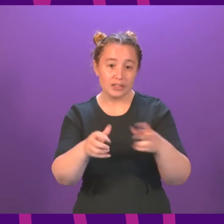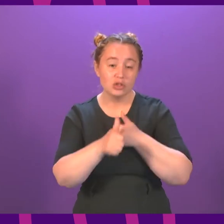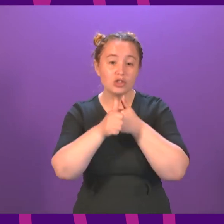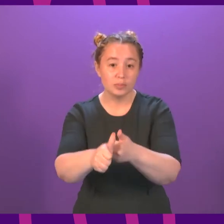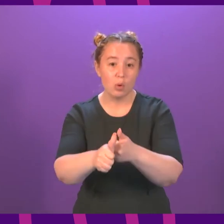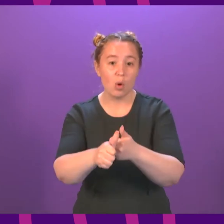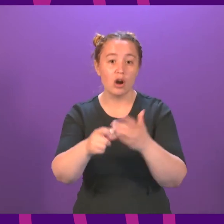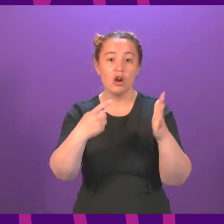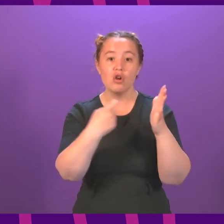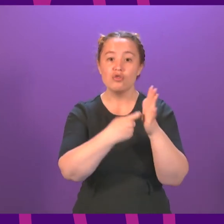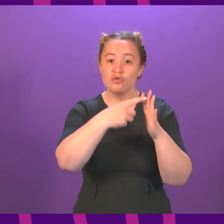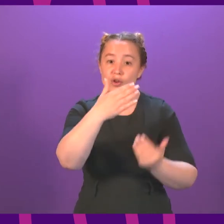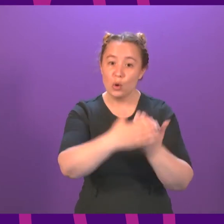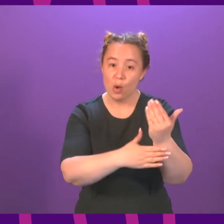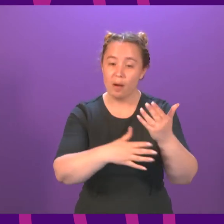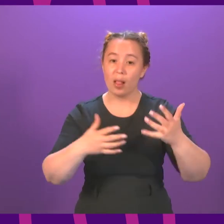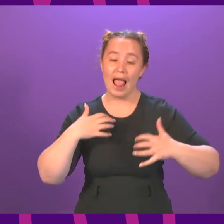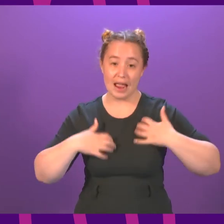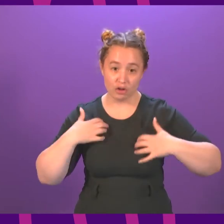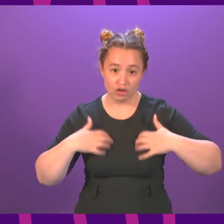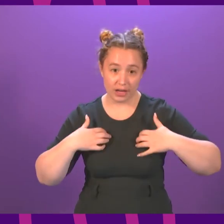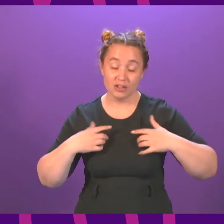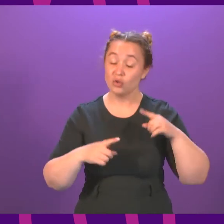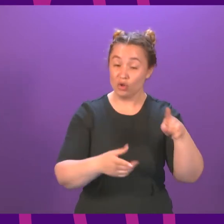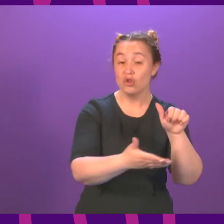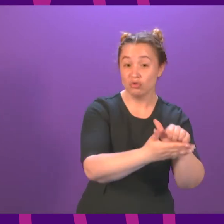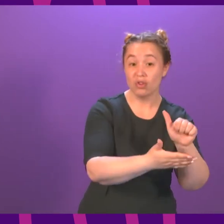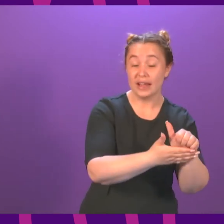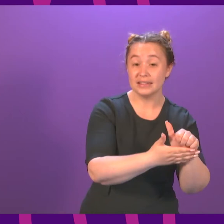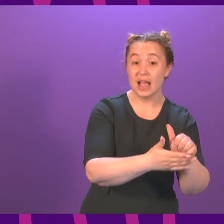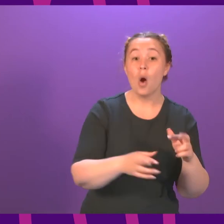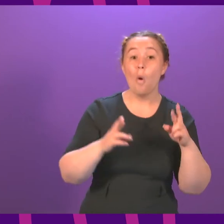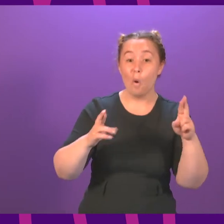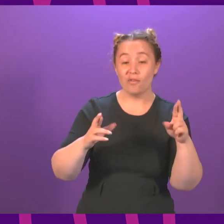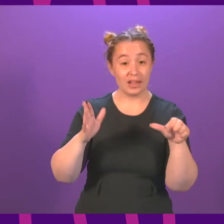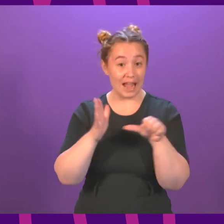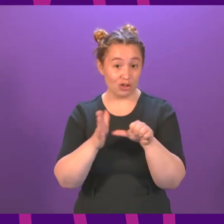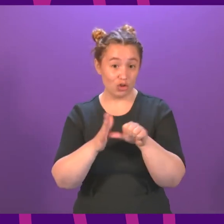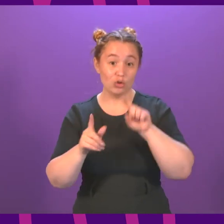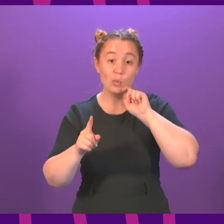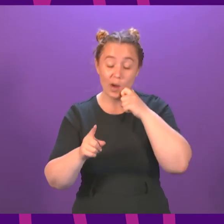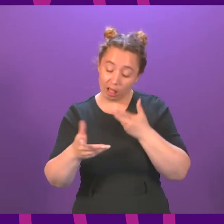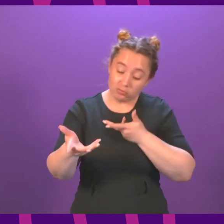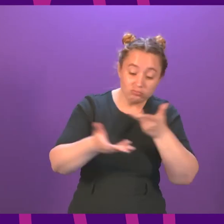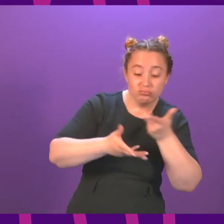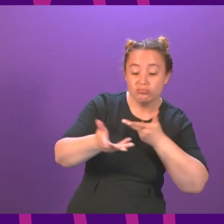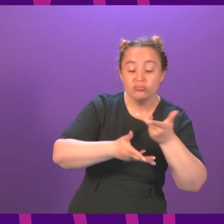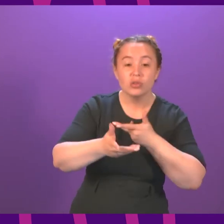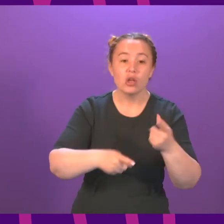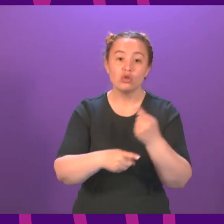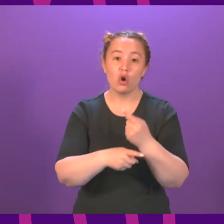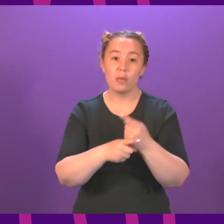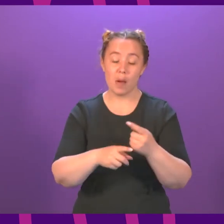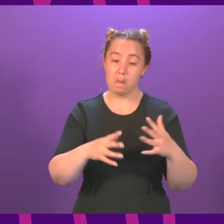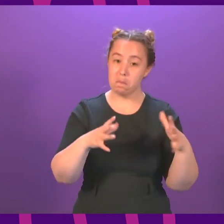Scotland has. Lorna Slater is absolutely right to point that out. Indeed, hope these are issues that will feature in the discussions we have about the cooperation between